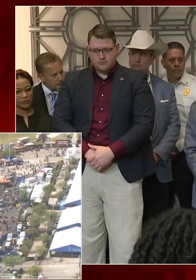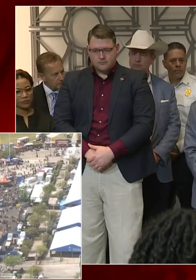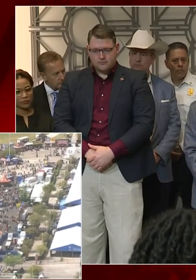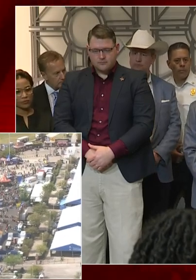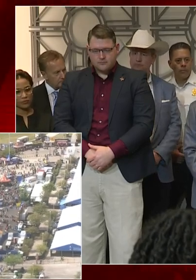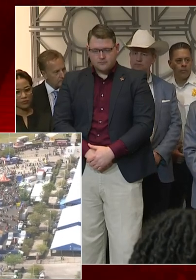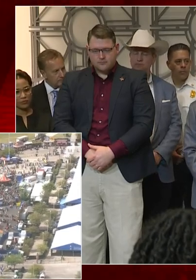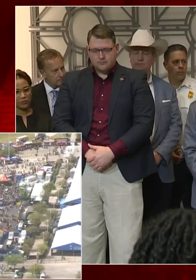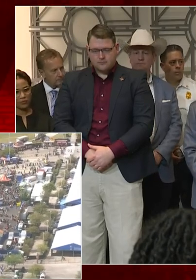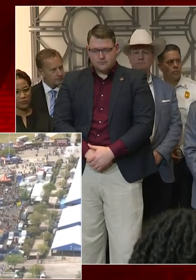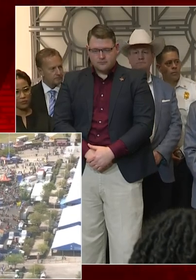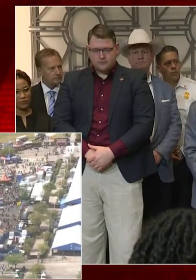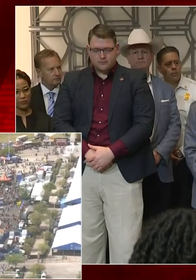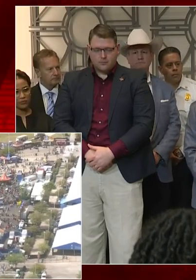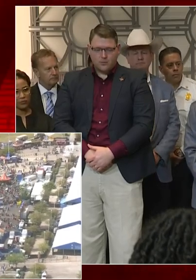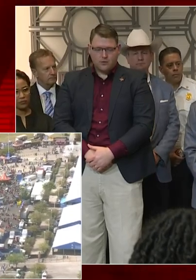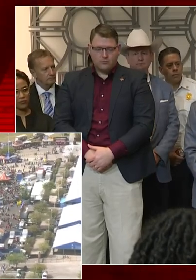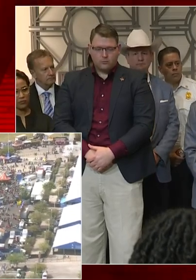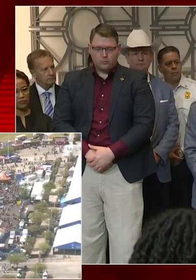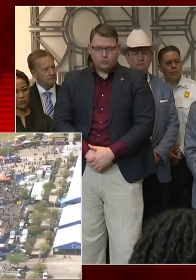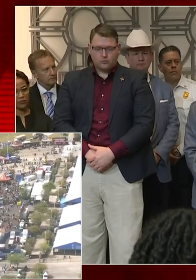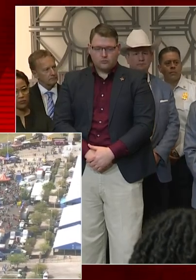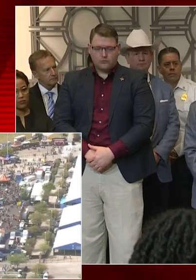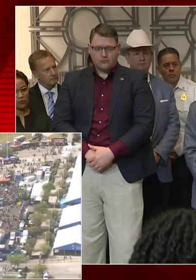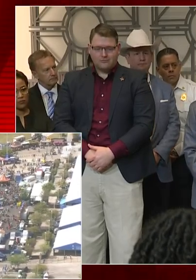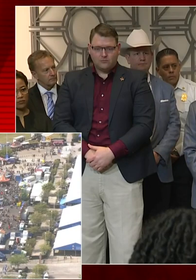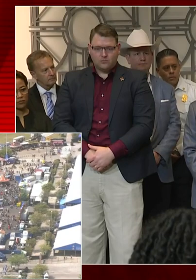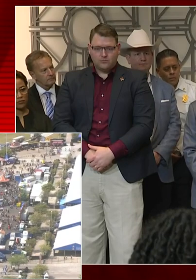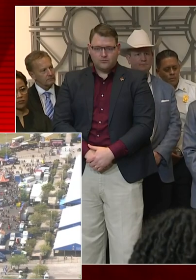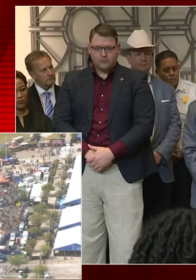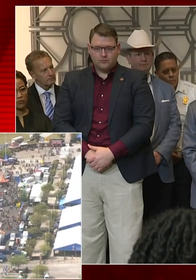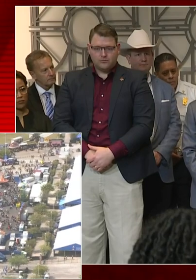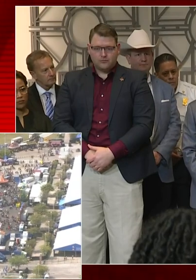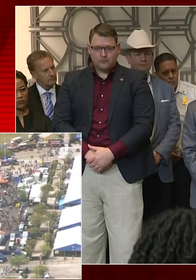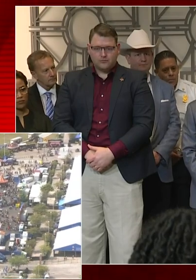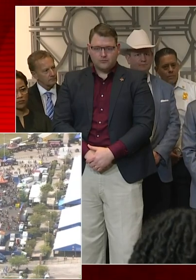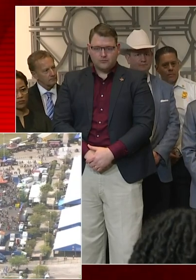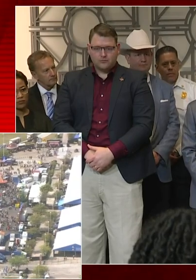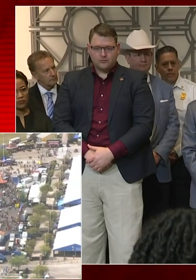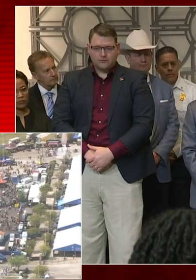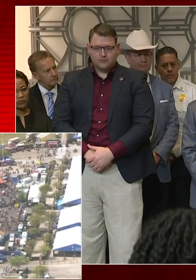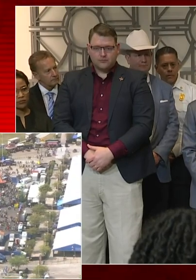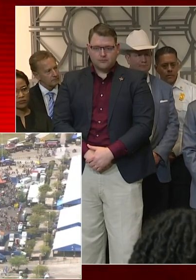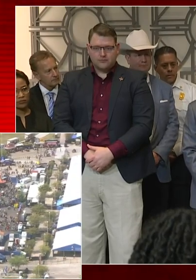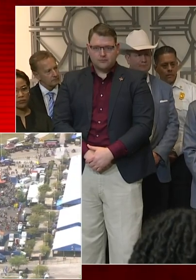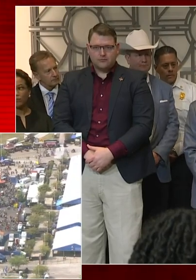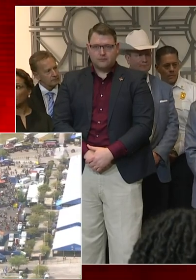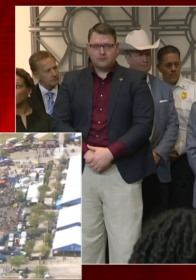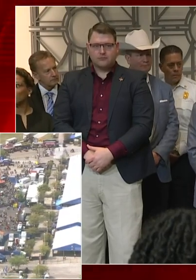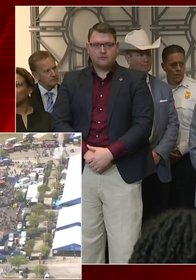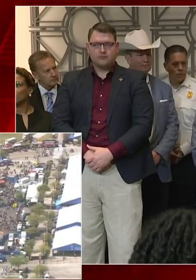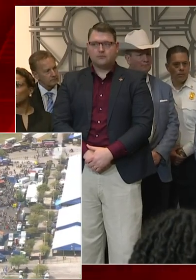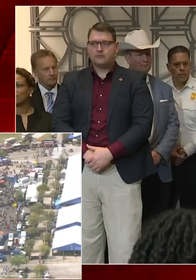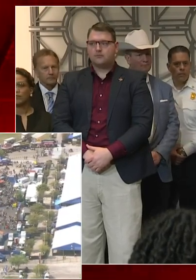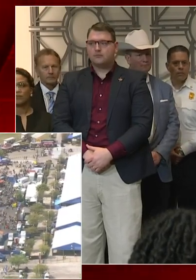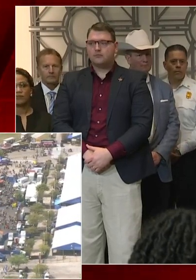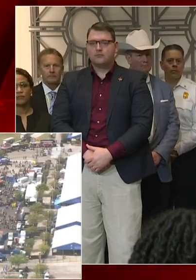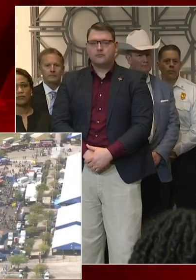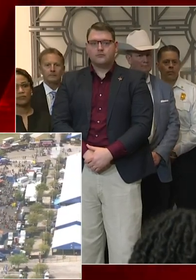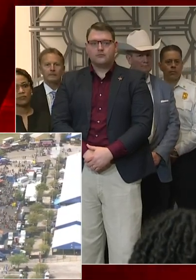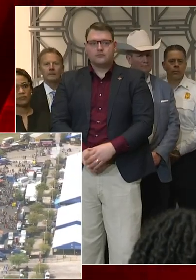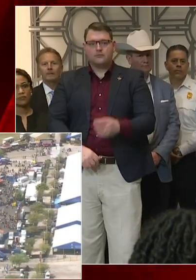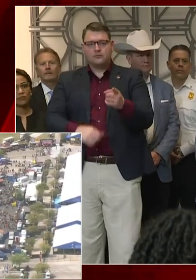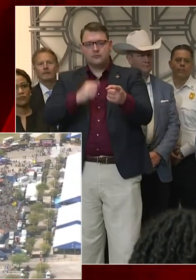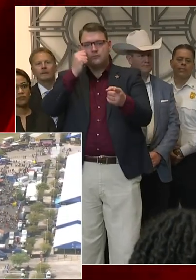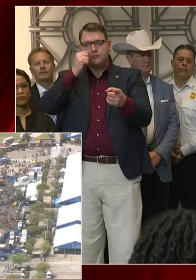now more than a week in? And that was the game-changer was that before we found out about this presumptive positive case out of Montgomery County